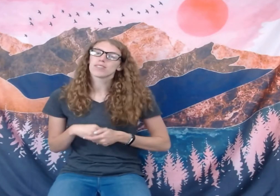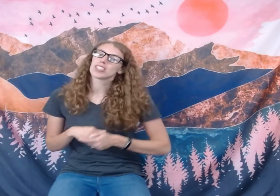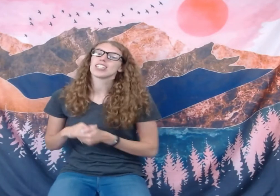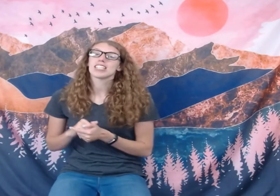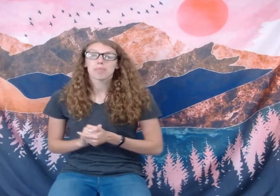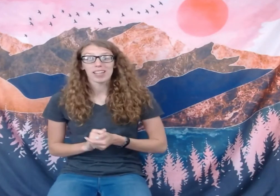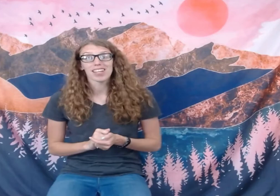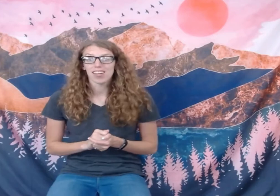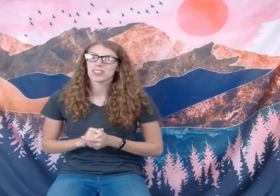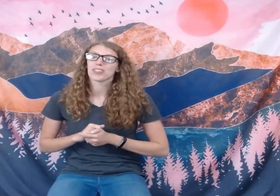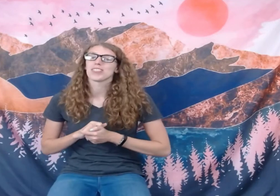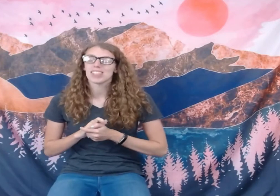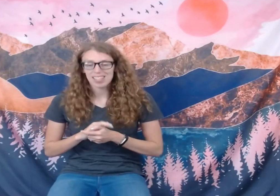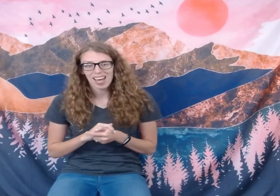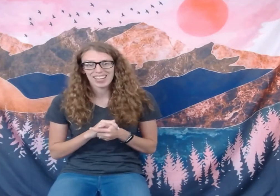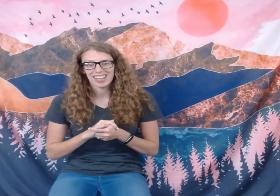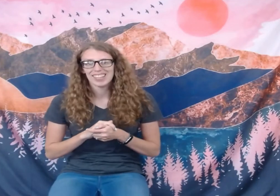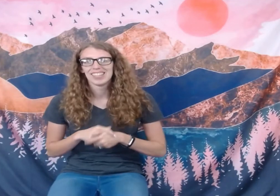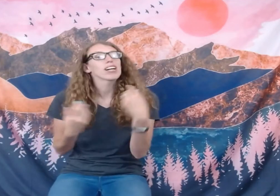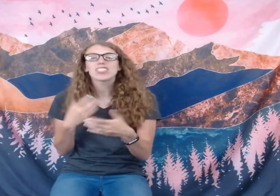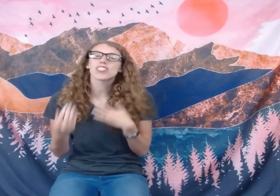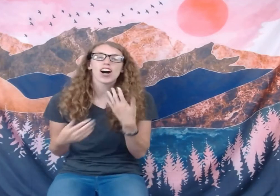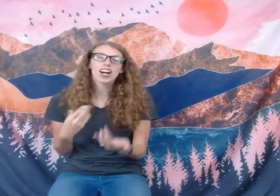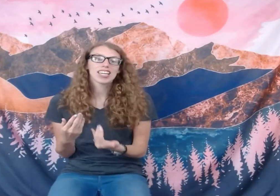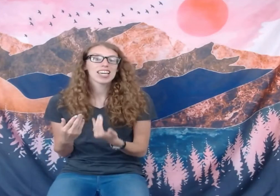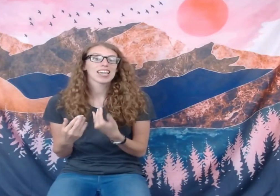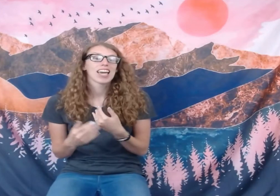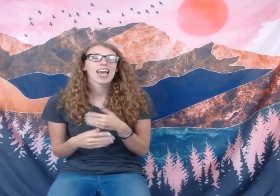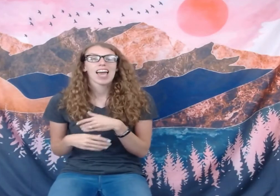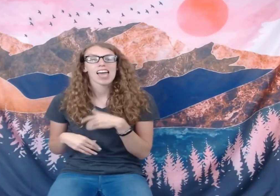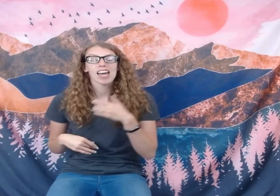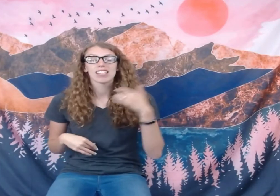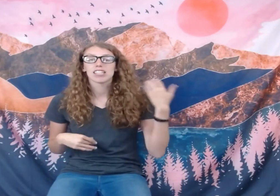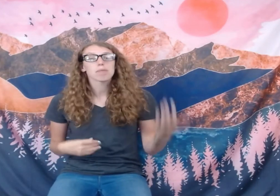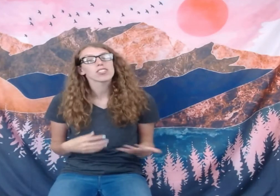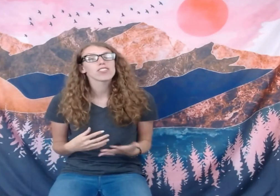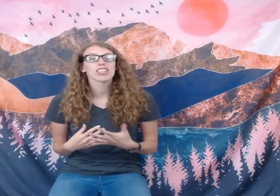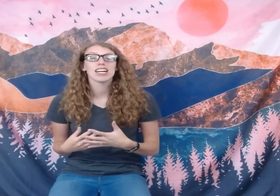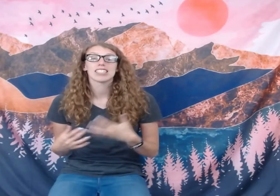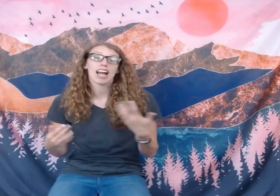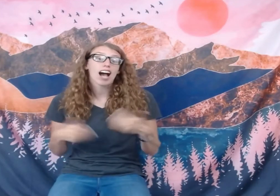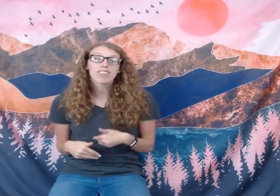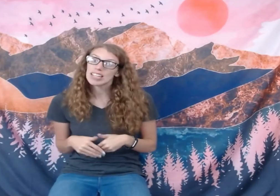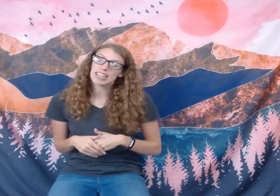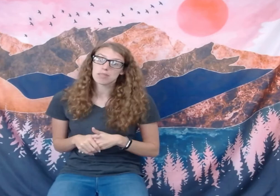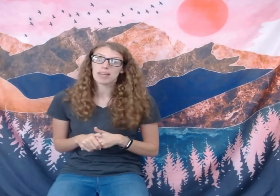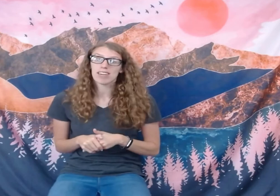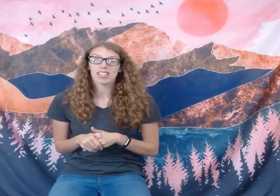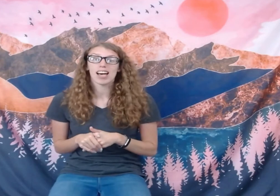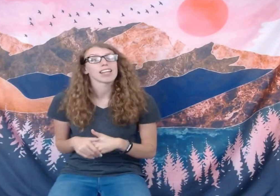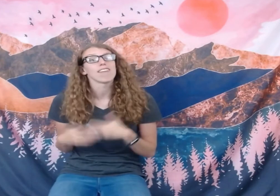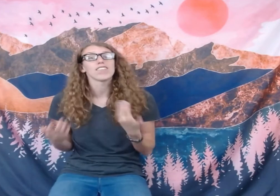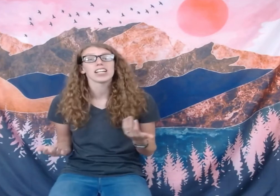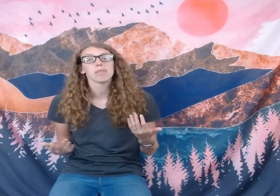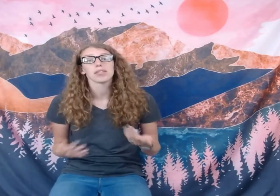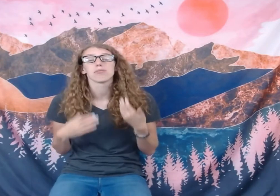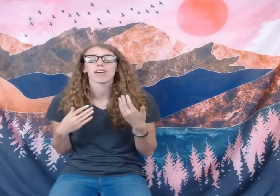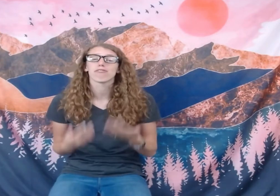University Speleological Society. We got to talking and this person realized that I really liked being outside and invited me to my